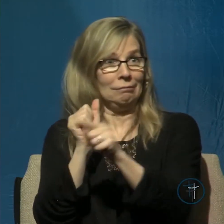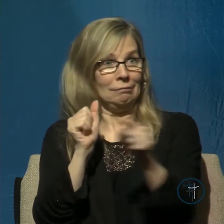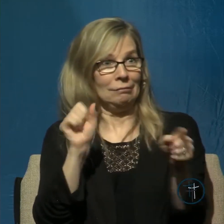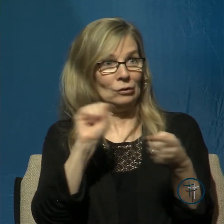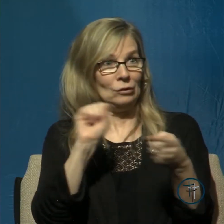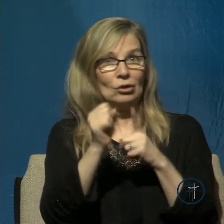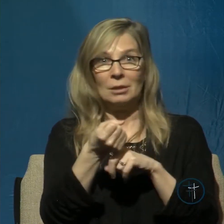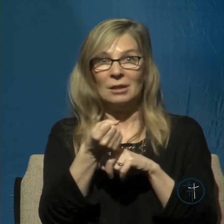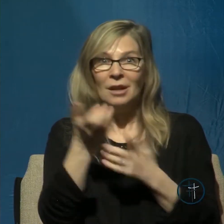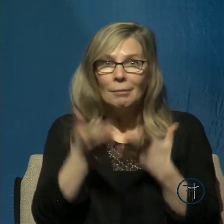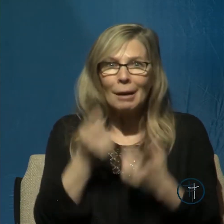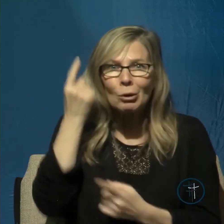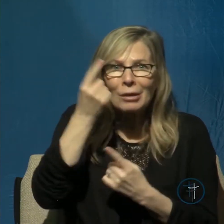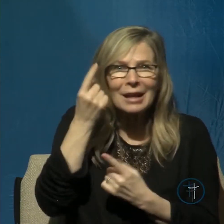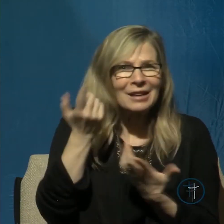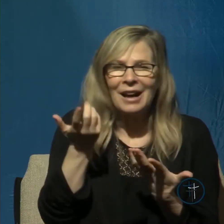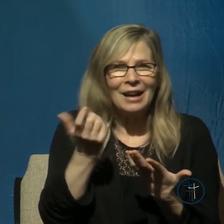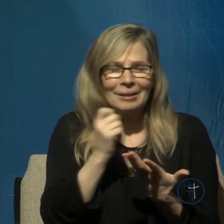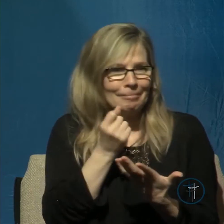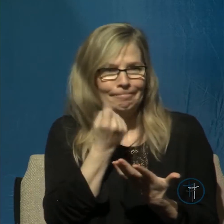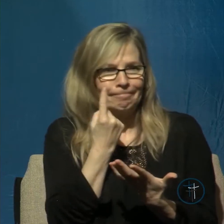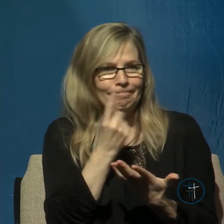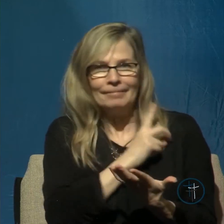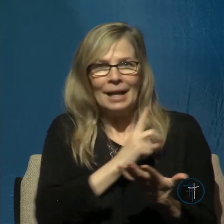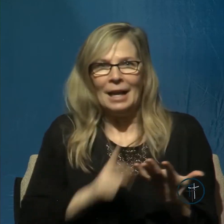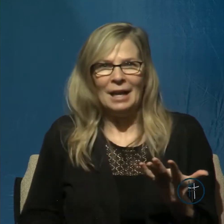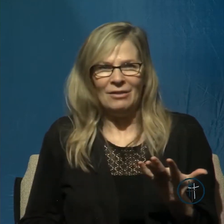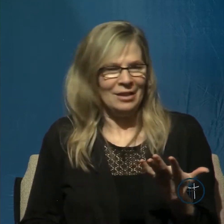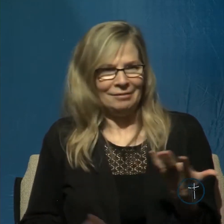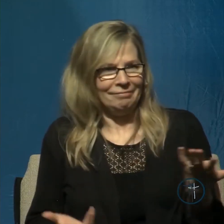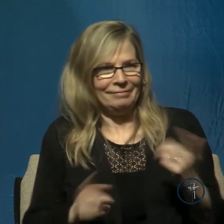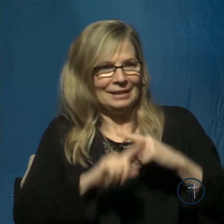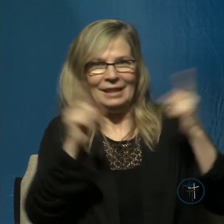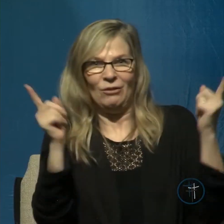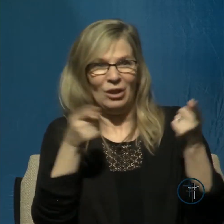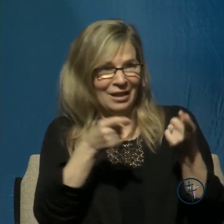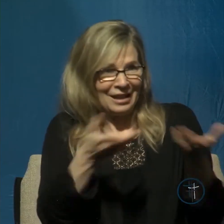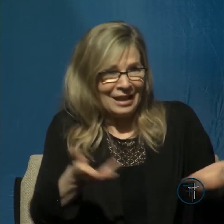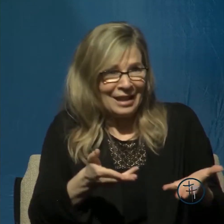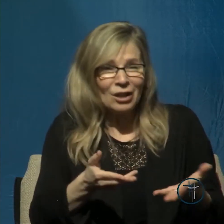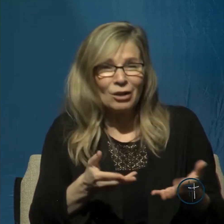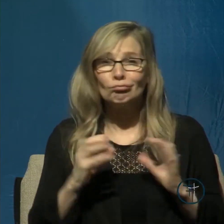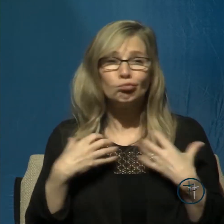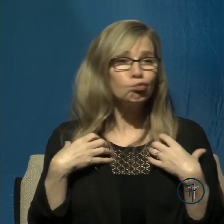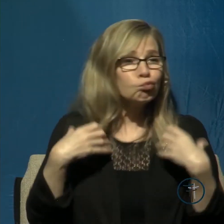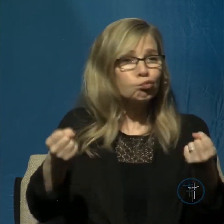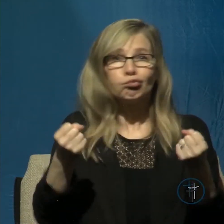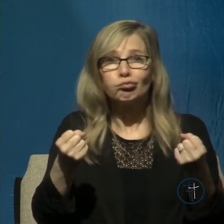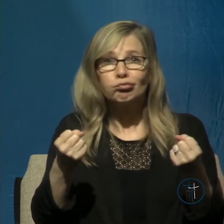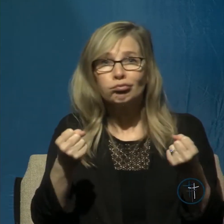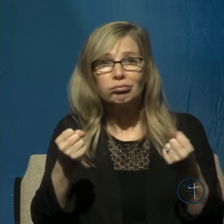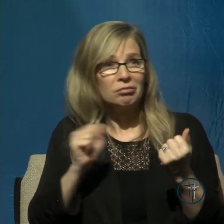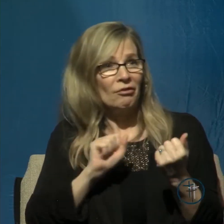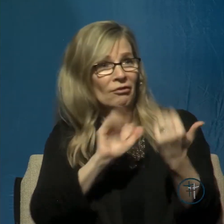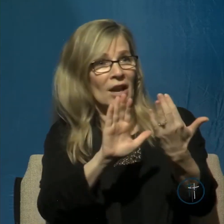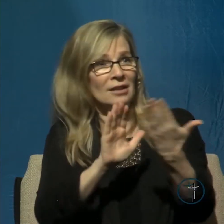You may be thinking, I just can't relate to David. And what he wrote here about being fearless in the face of danger, that's not where I'm